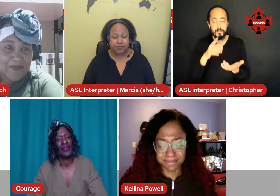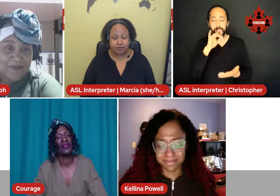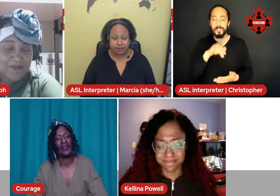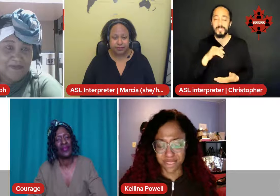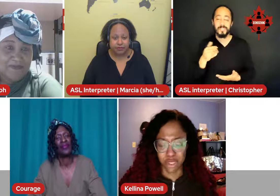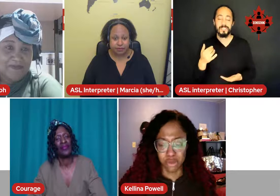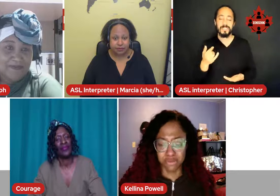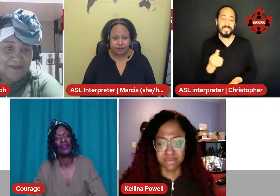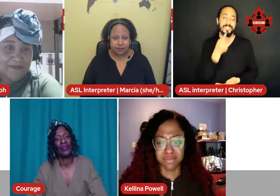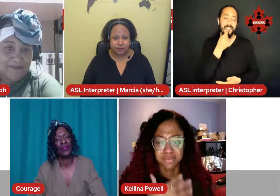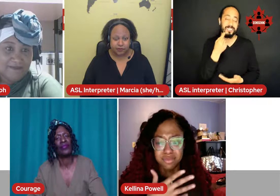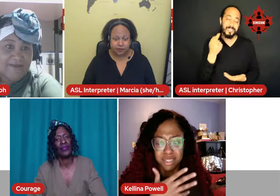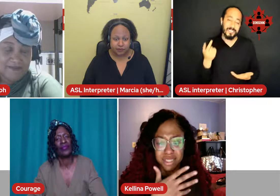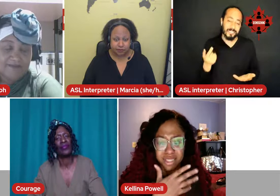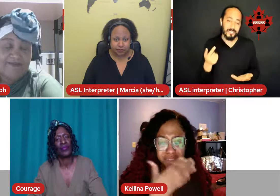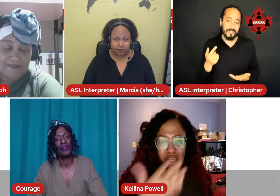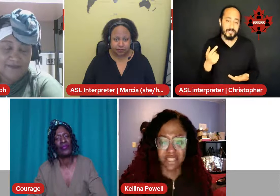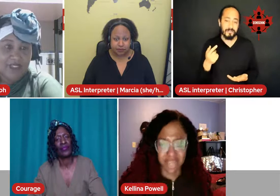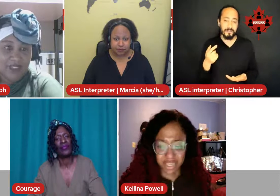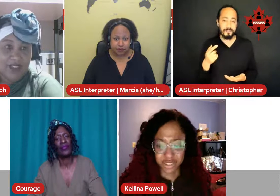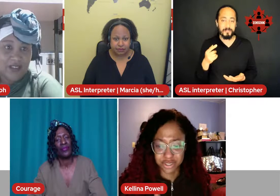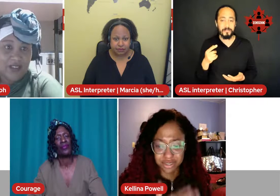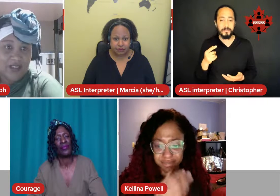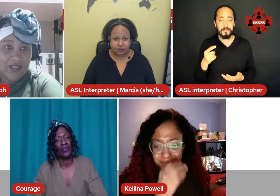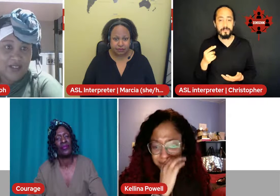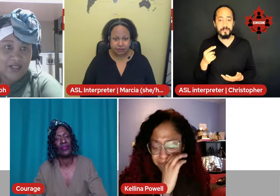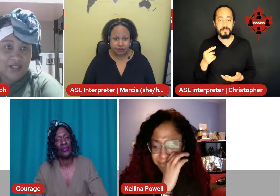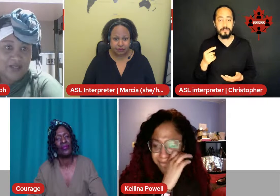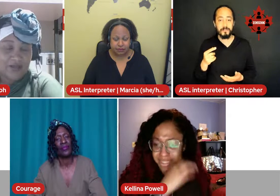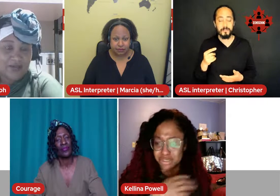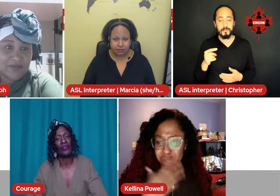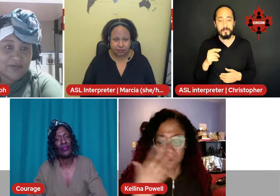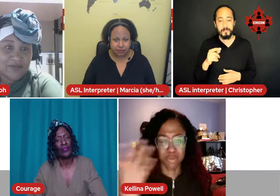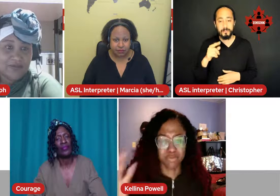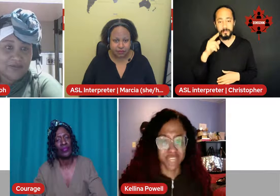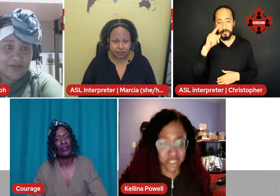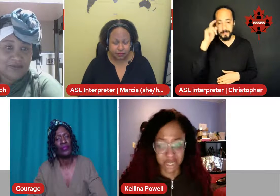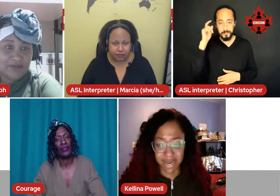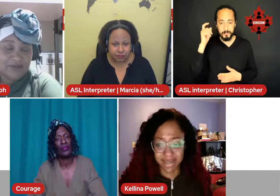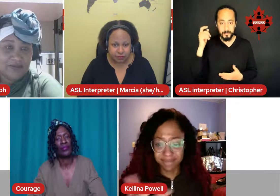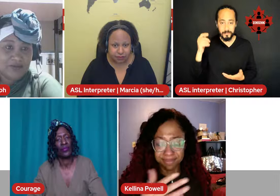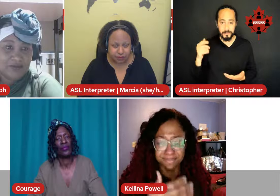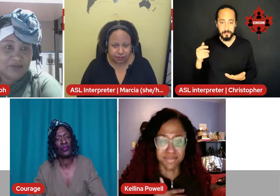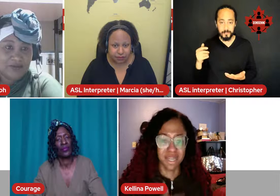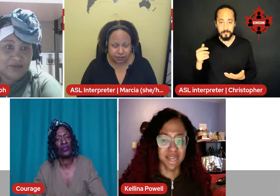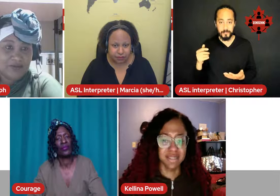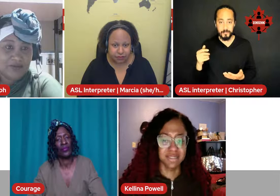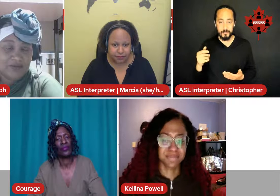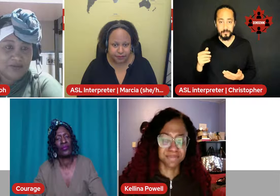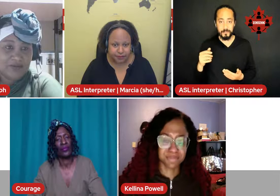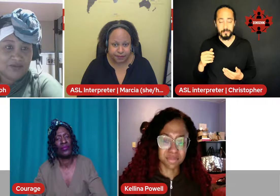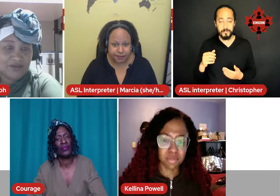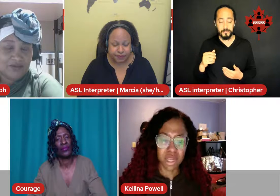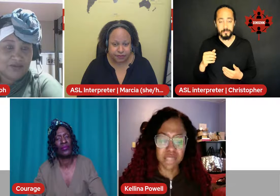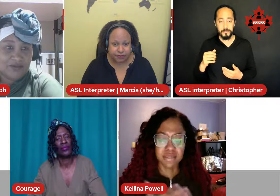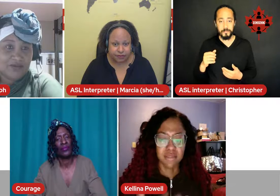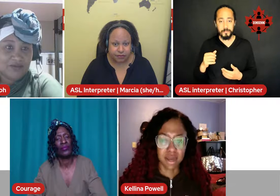you know, it's not a change. It's not punishing. And it sucks.